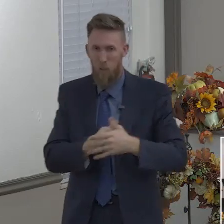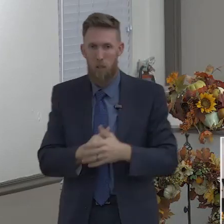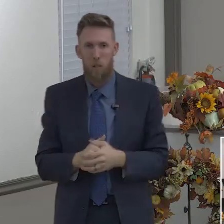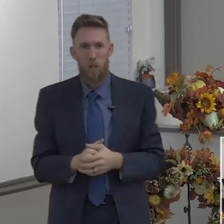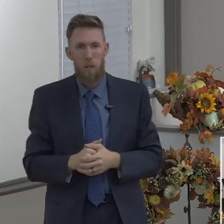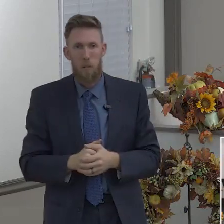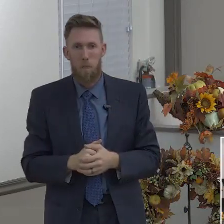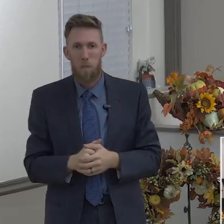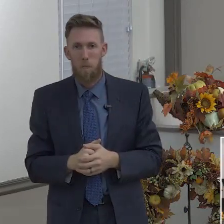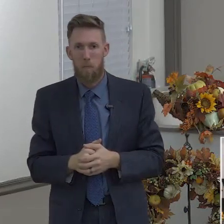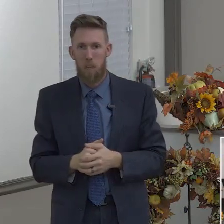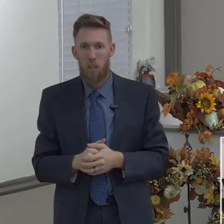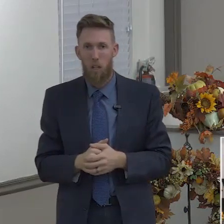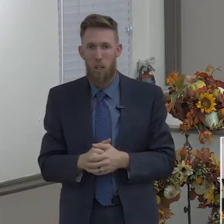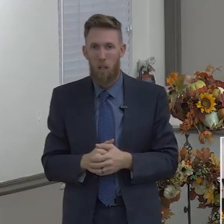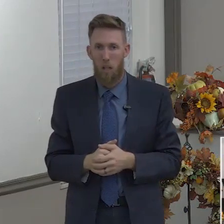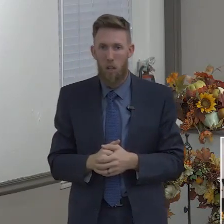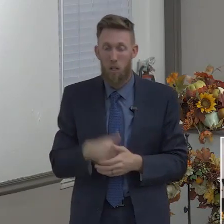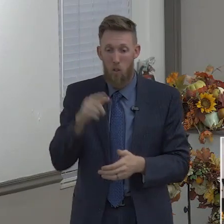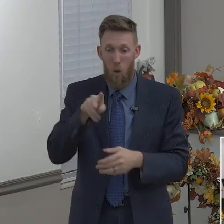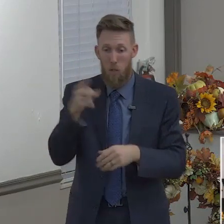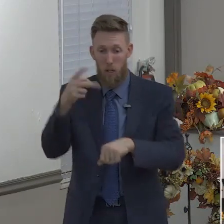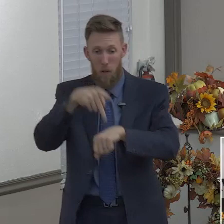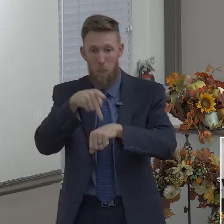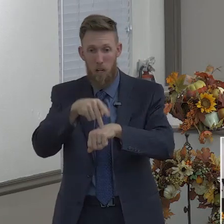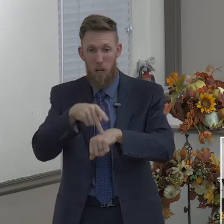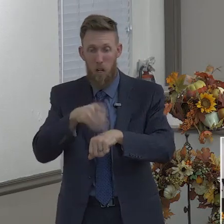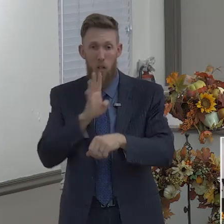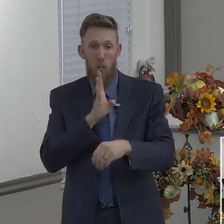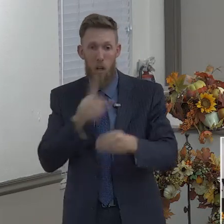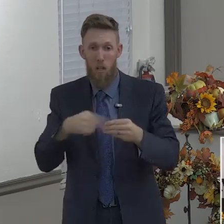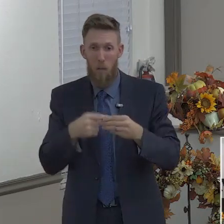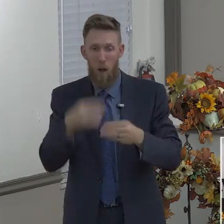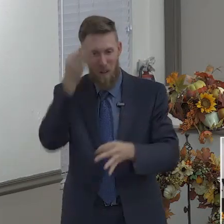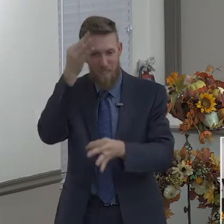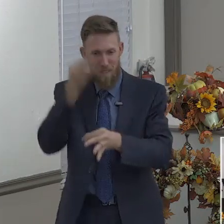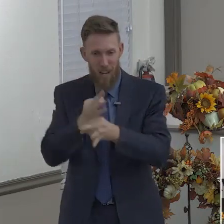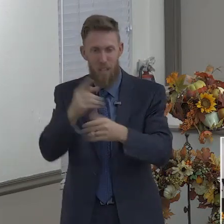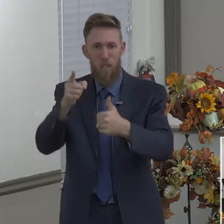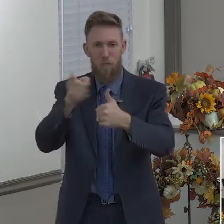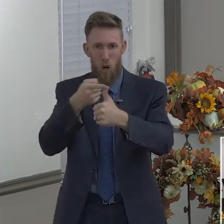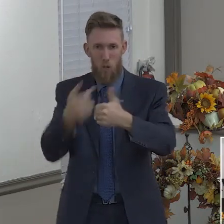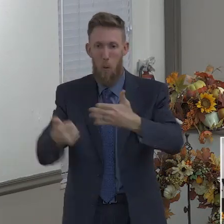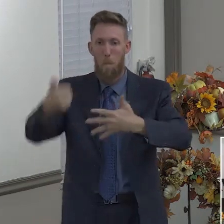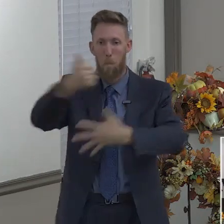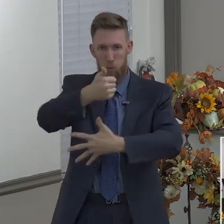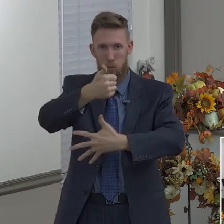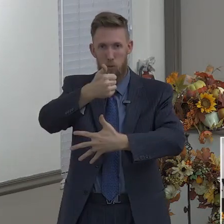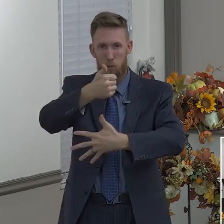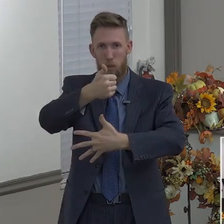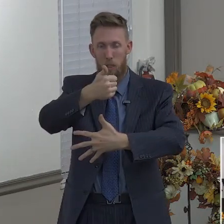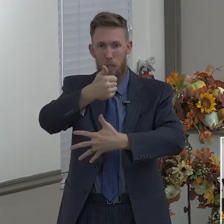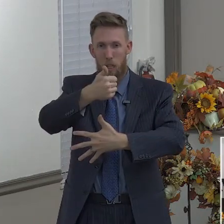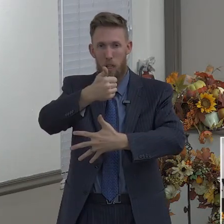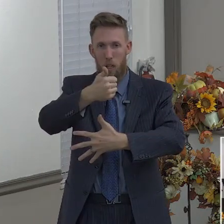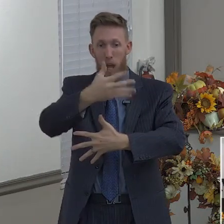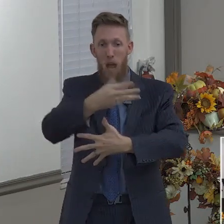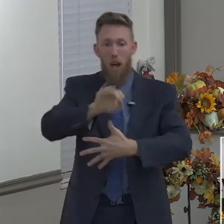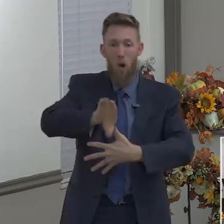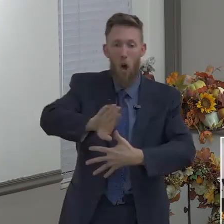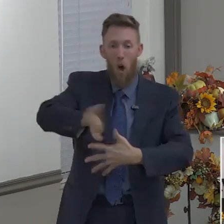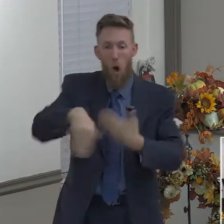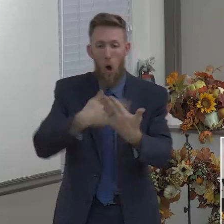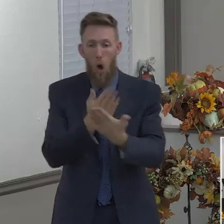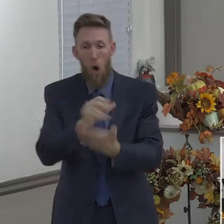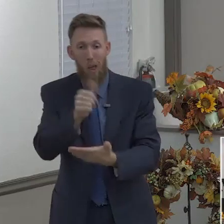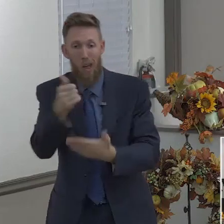faith in this passage is the main thing. It is the main thing of substance that God wants us to have is this faith, and then we're adding to